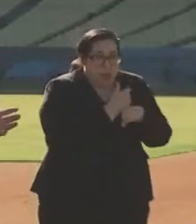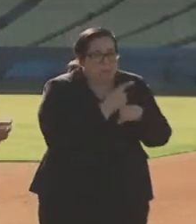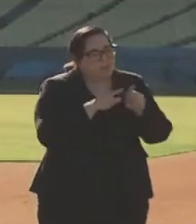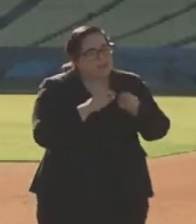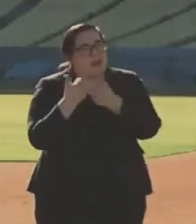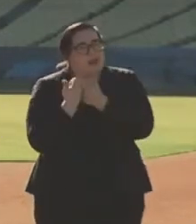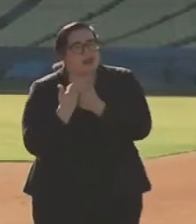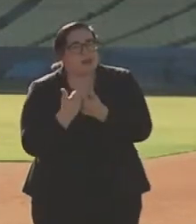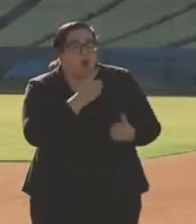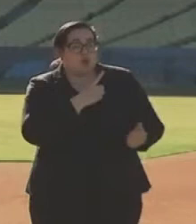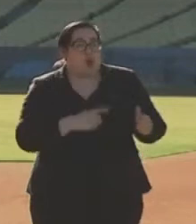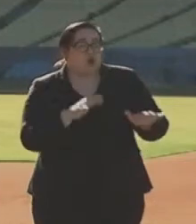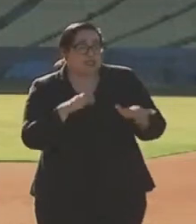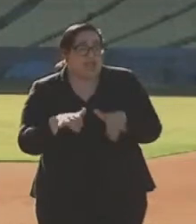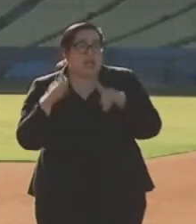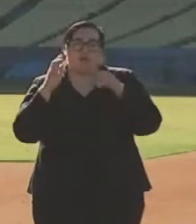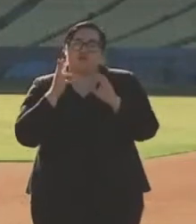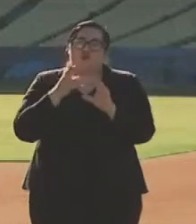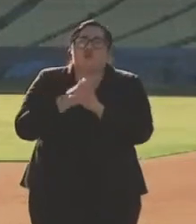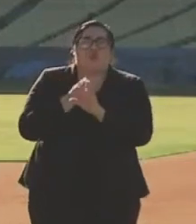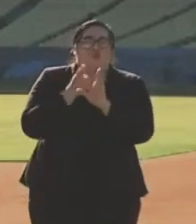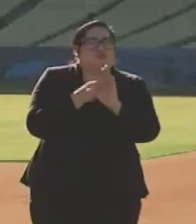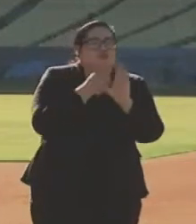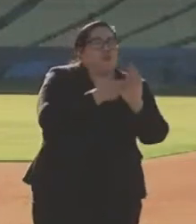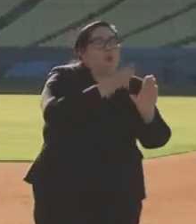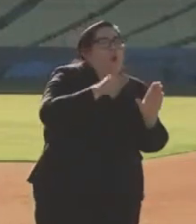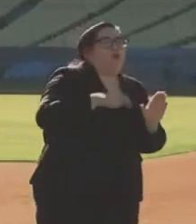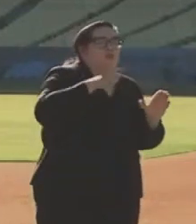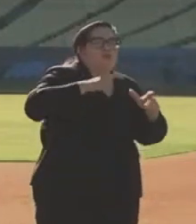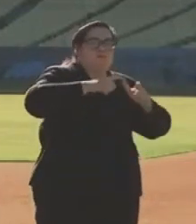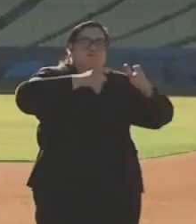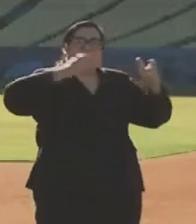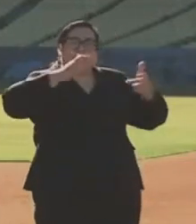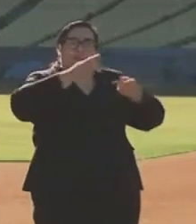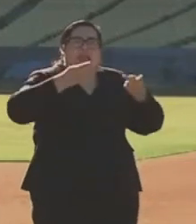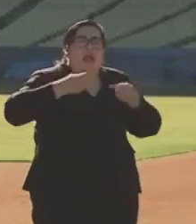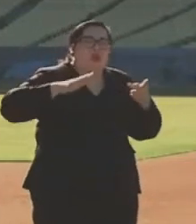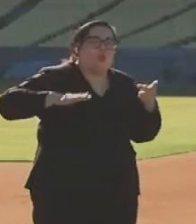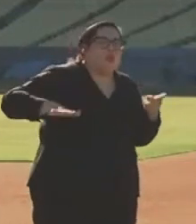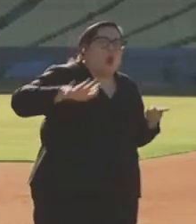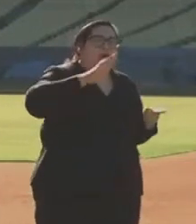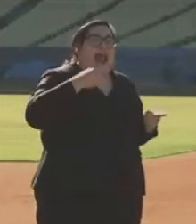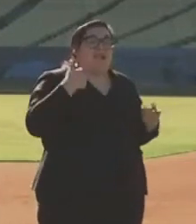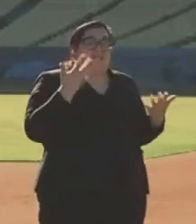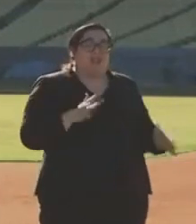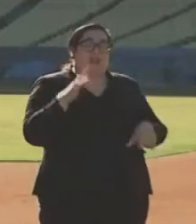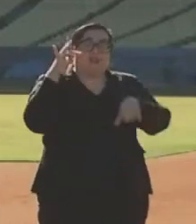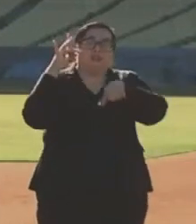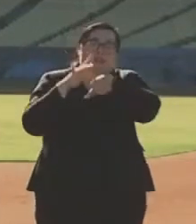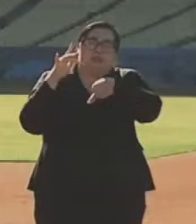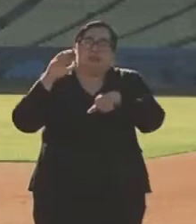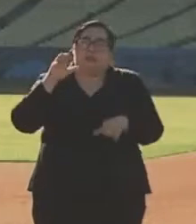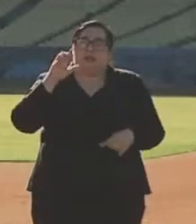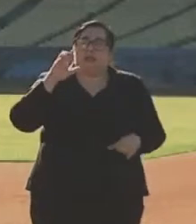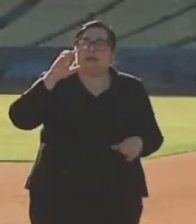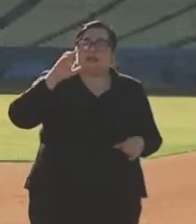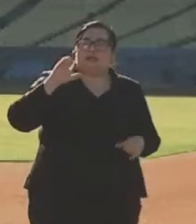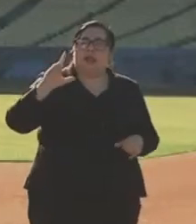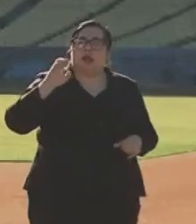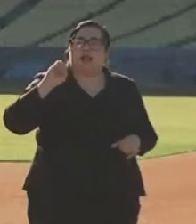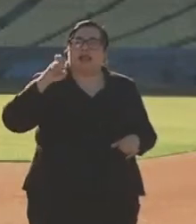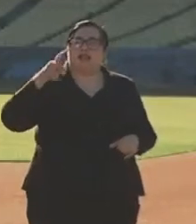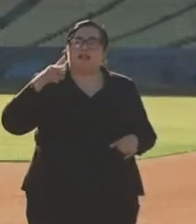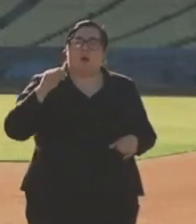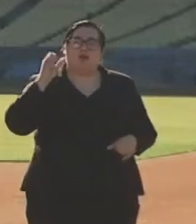is joining many other mass vaccination sites all throughout the state of California. up at Cal Expo in Sacramento yesterday, much